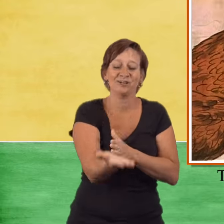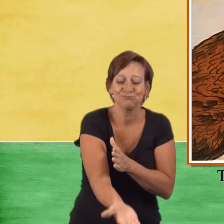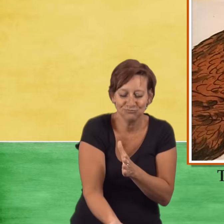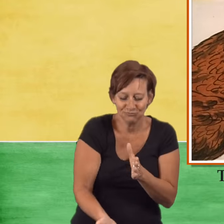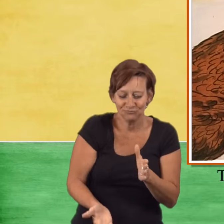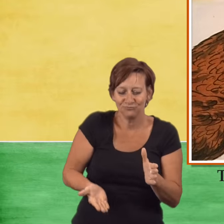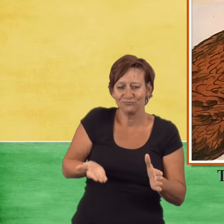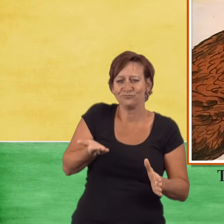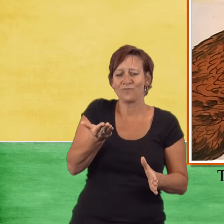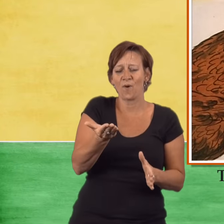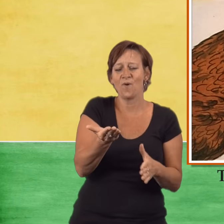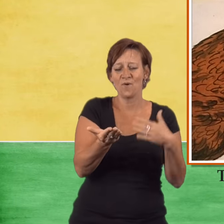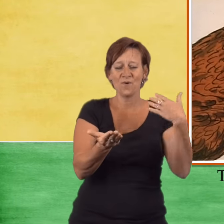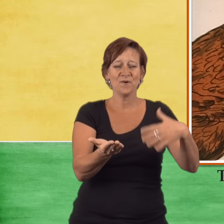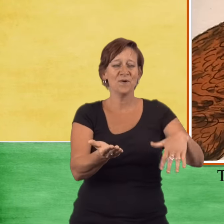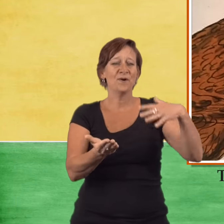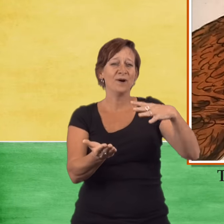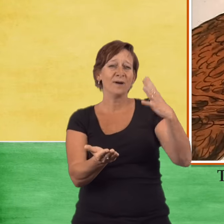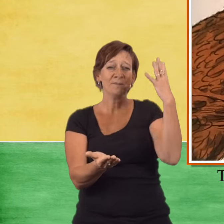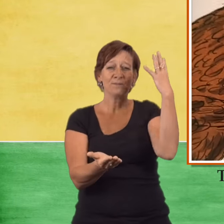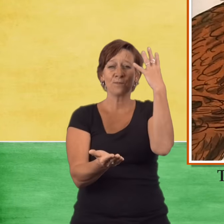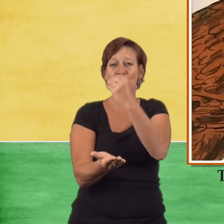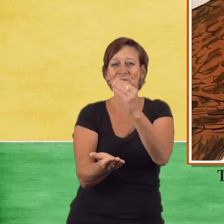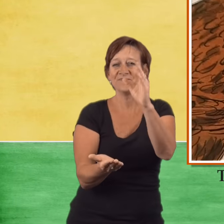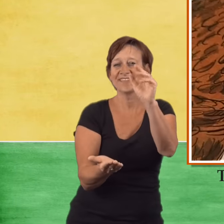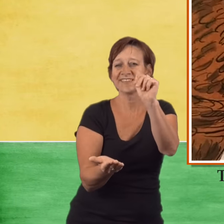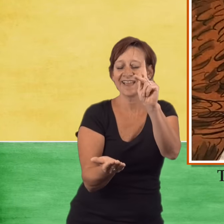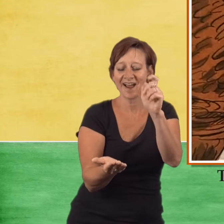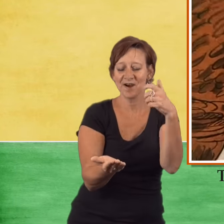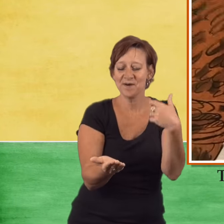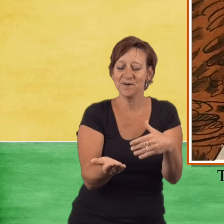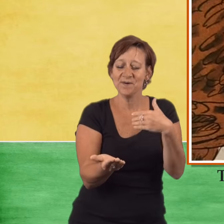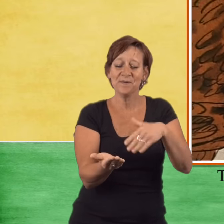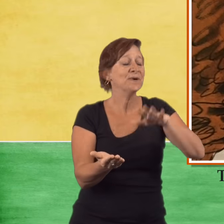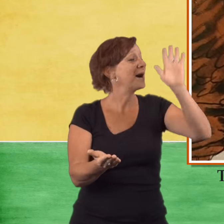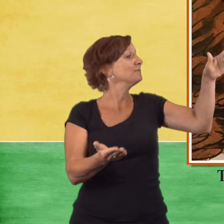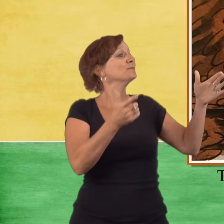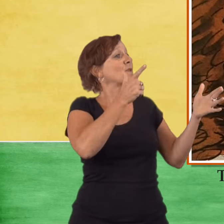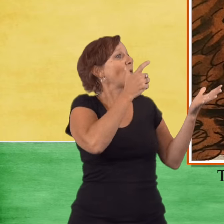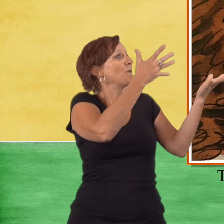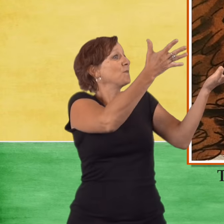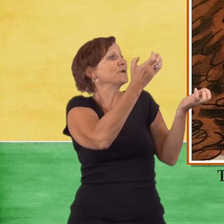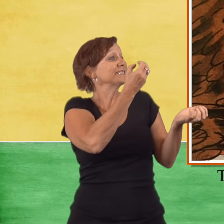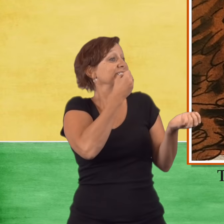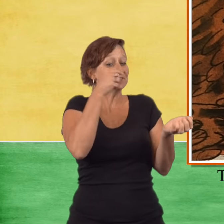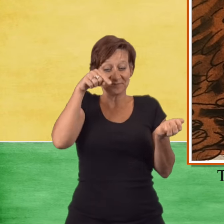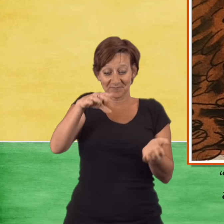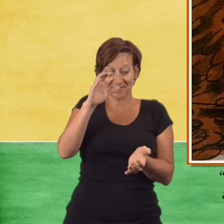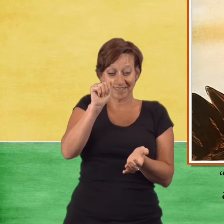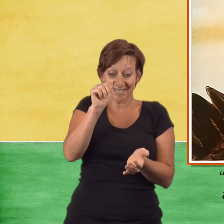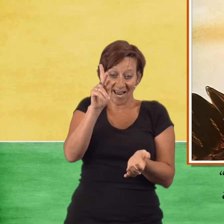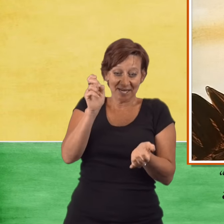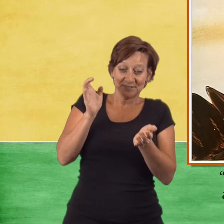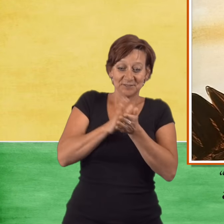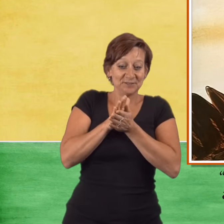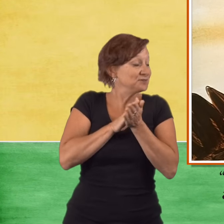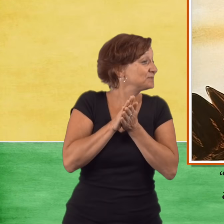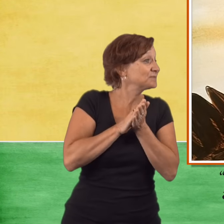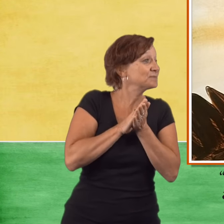The little red hen was just taking a beautiful cake out of the oven. Who will eat